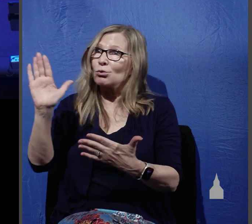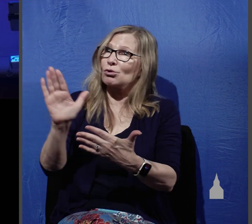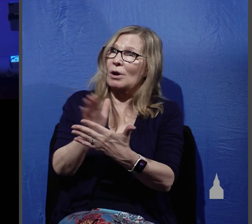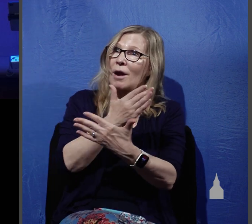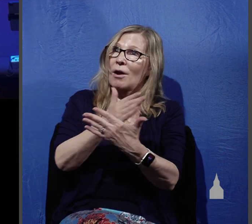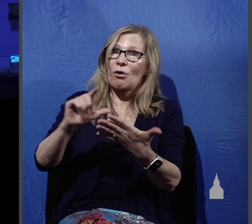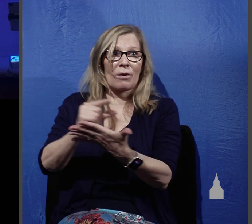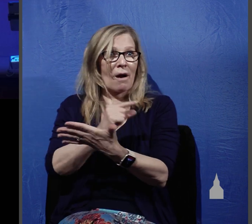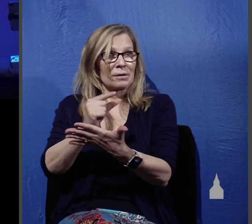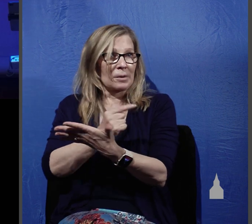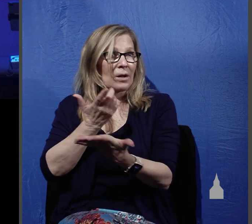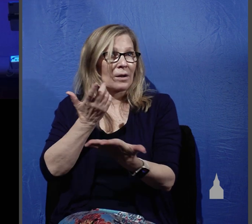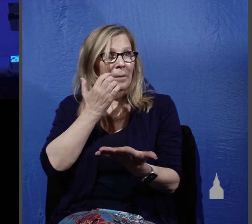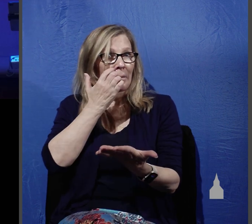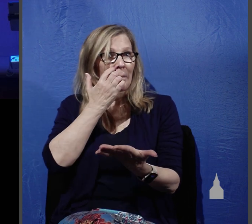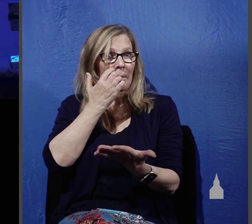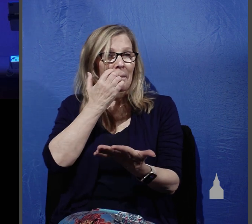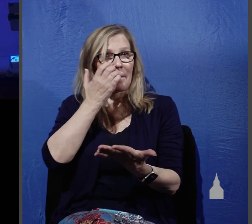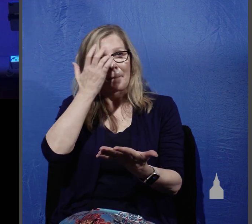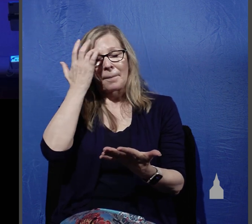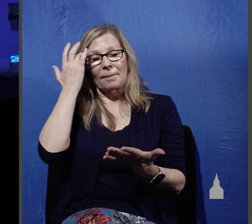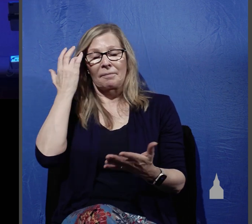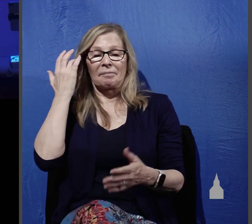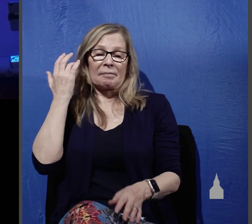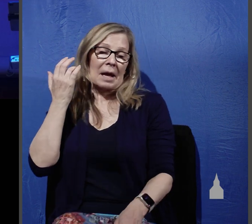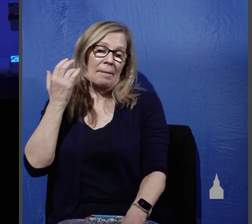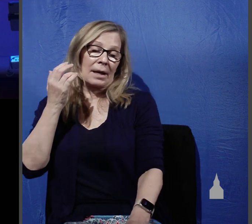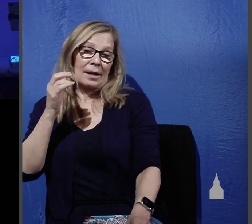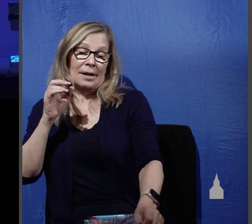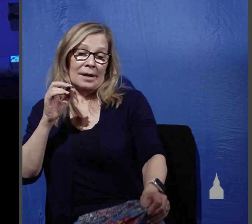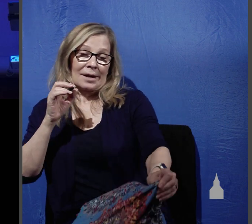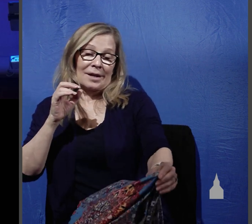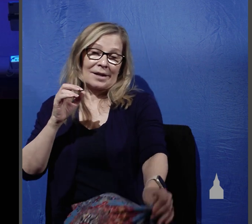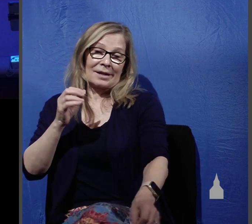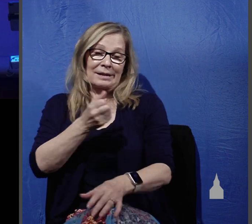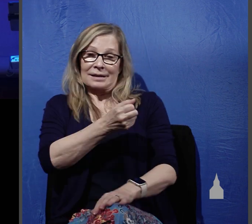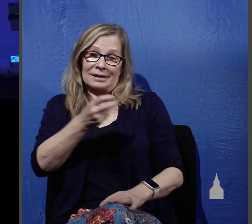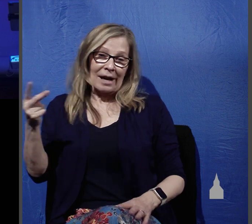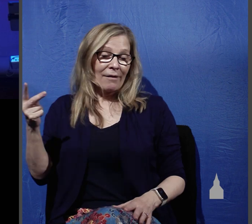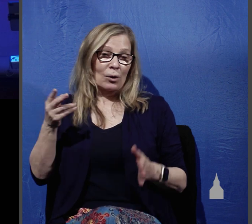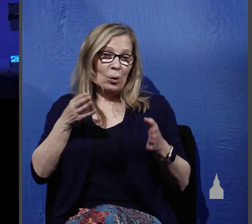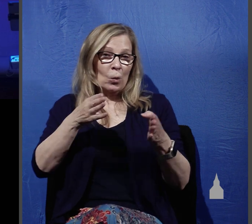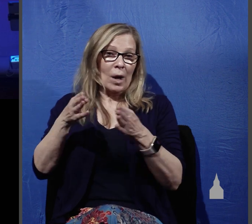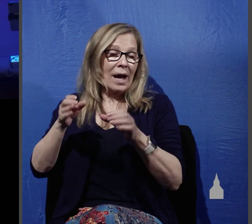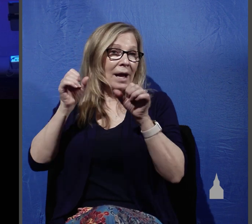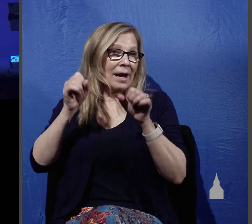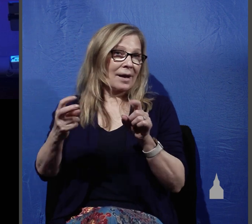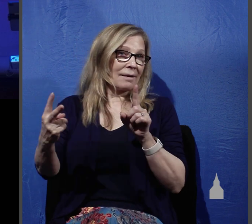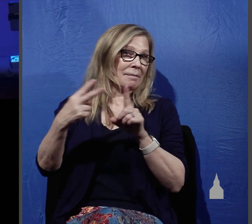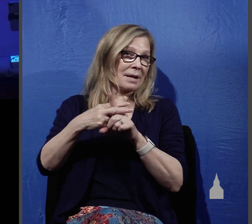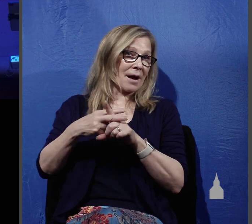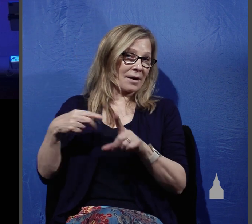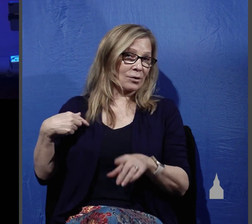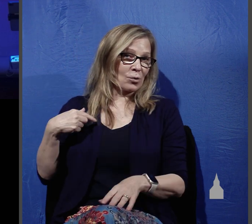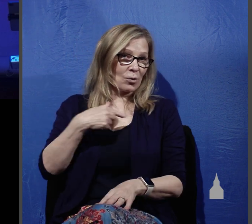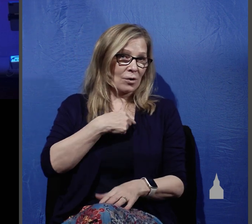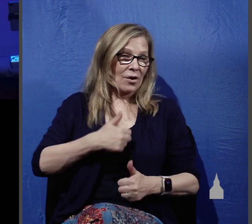with lost people and there are a number of ways to apply this to our lives so so note this one way